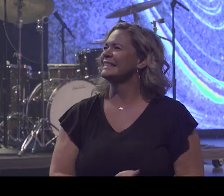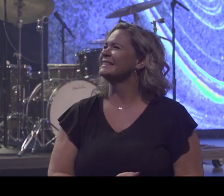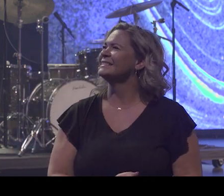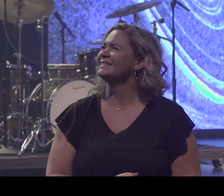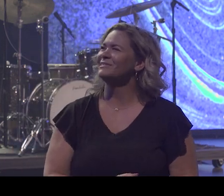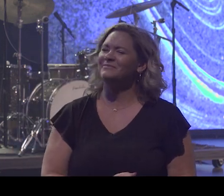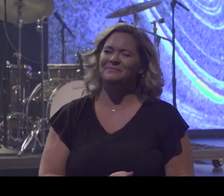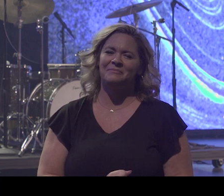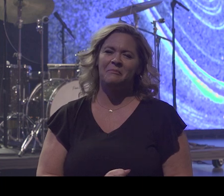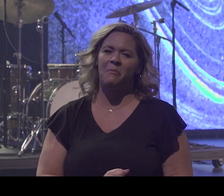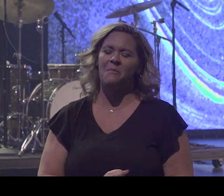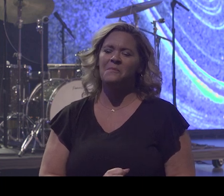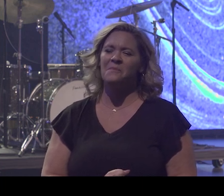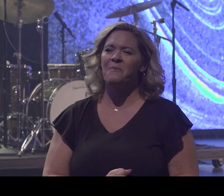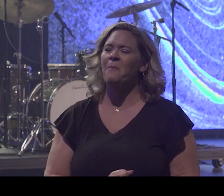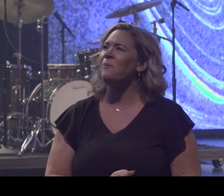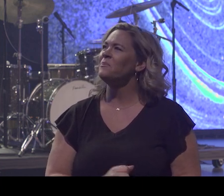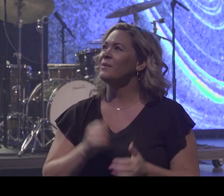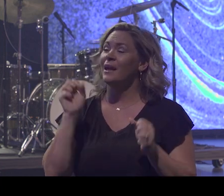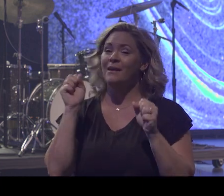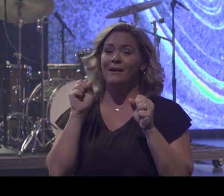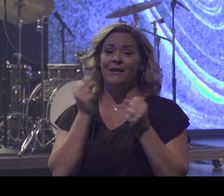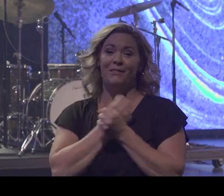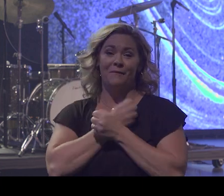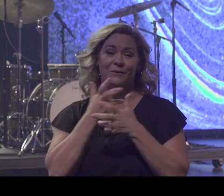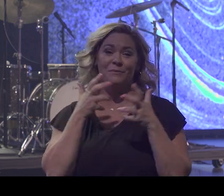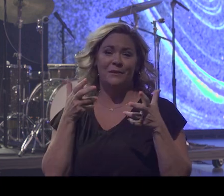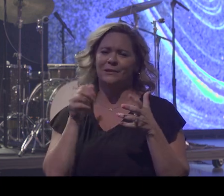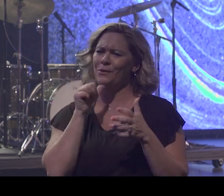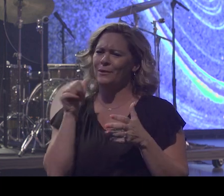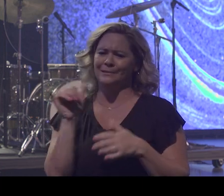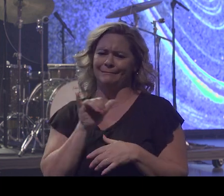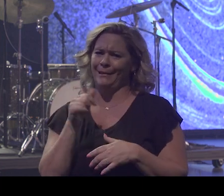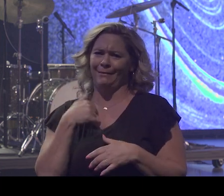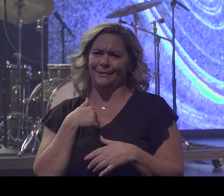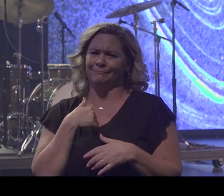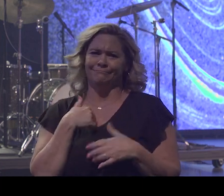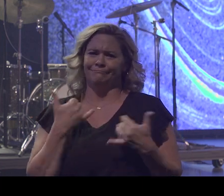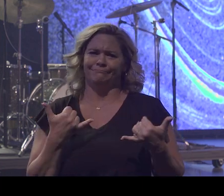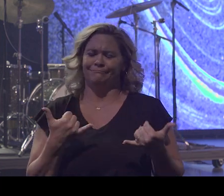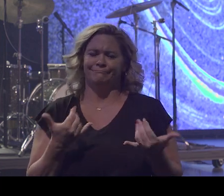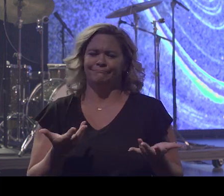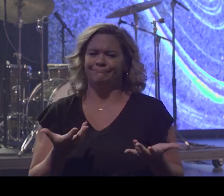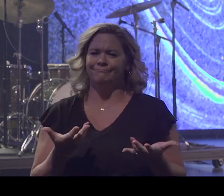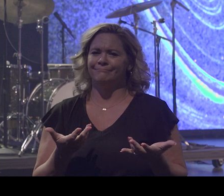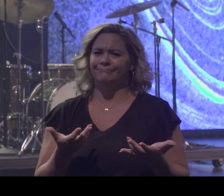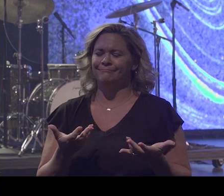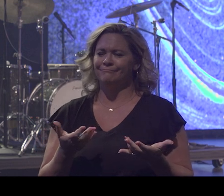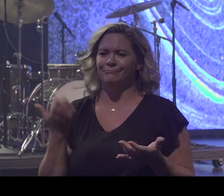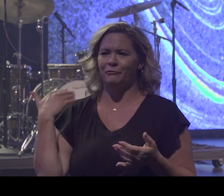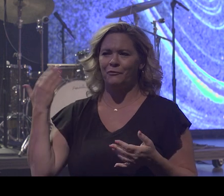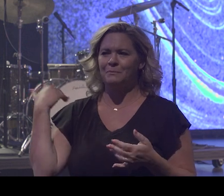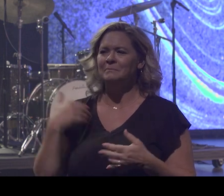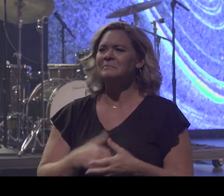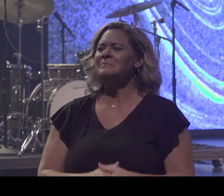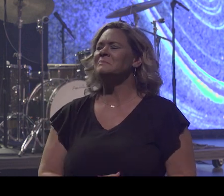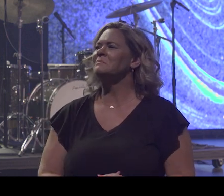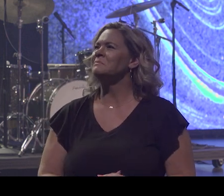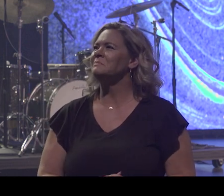But, see, I love it. I love it so much because, see, I wasn't always like this either. You know, and I was, you know, this liar, cheater woman.